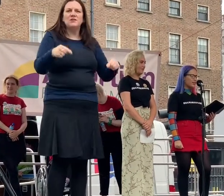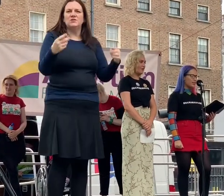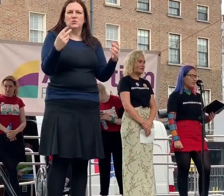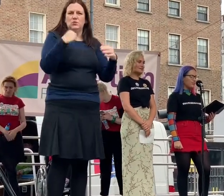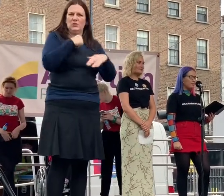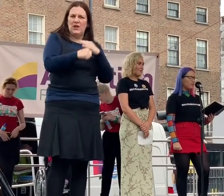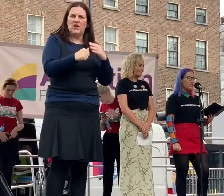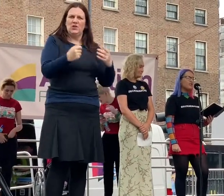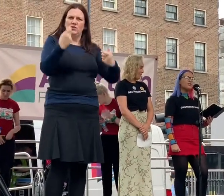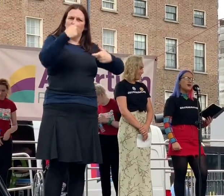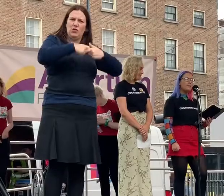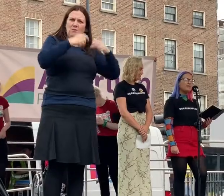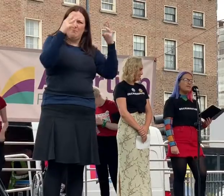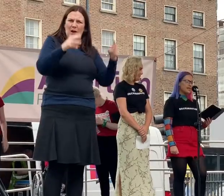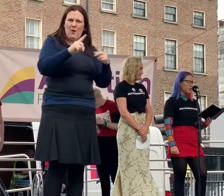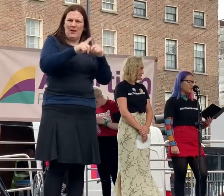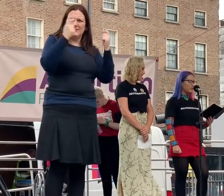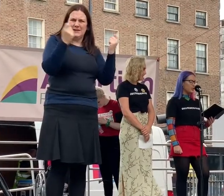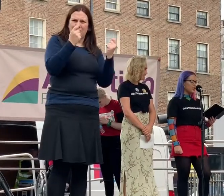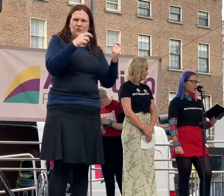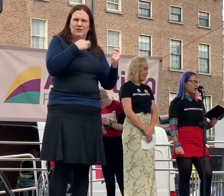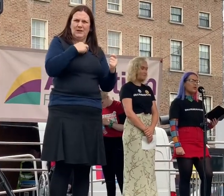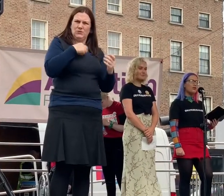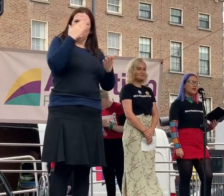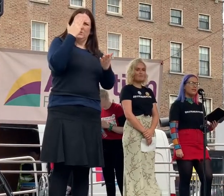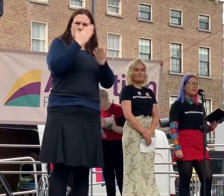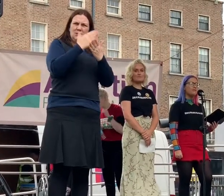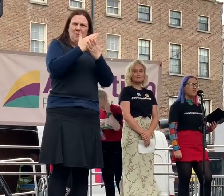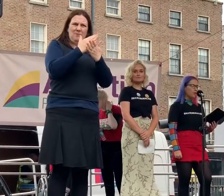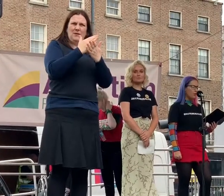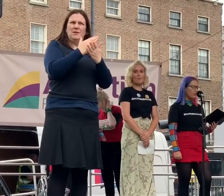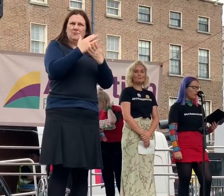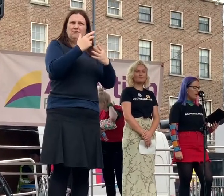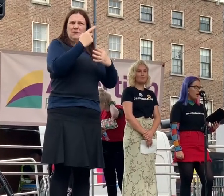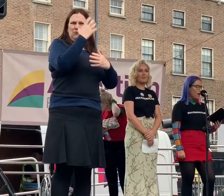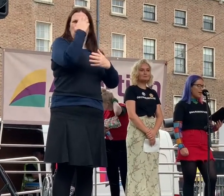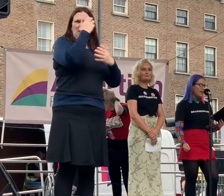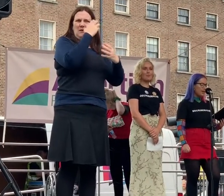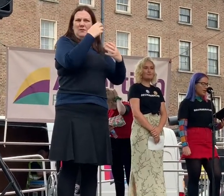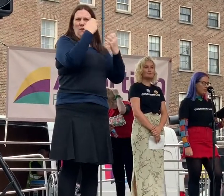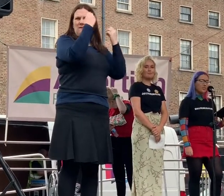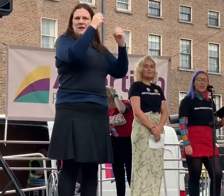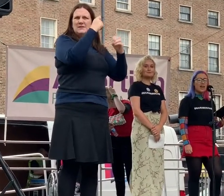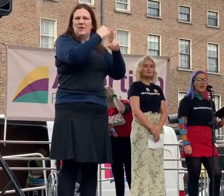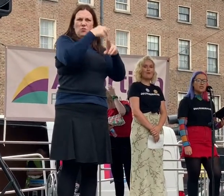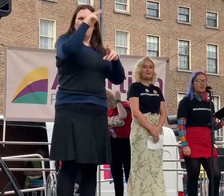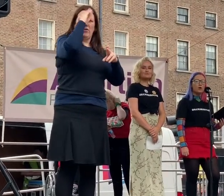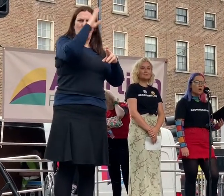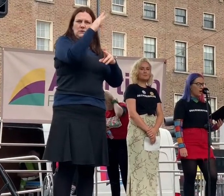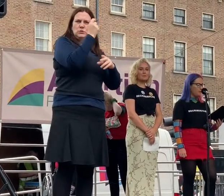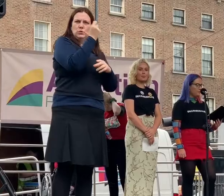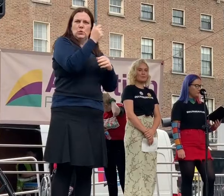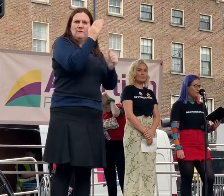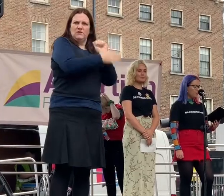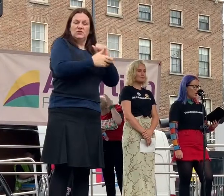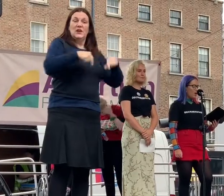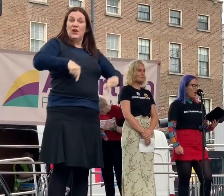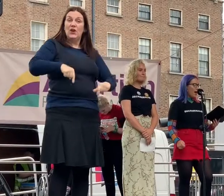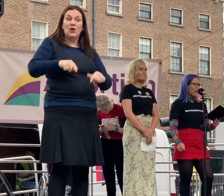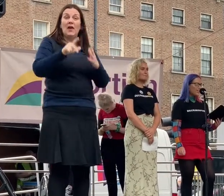celebration. The decriminalisation of abortion is on the horizon for the North and here the 8th is no more.